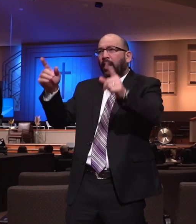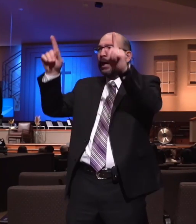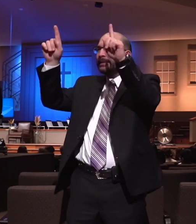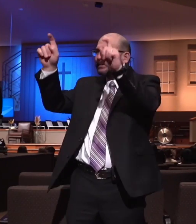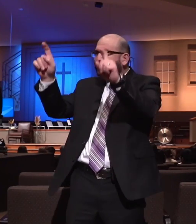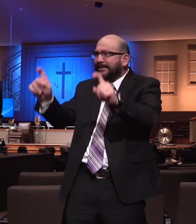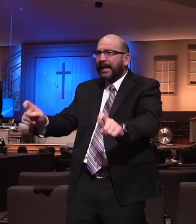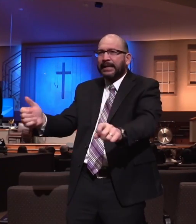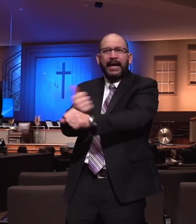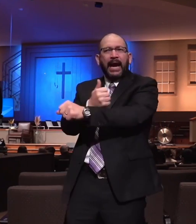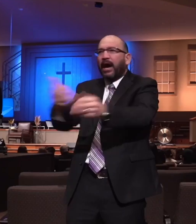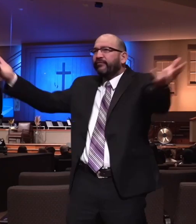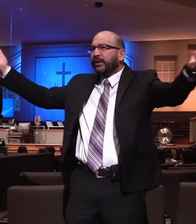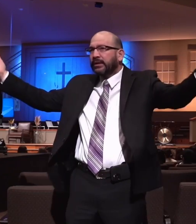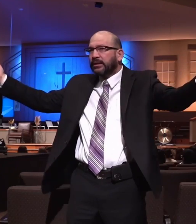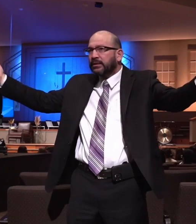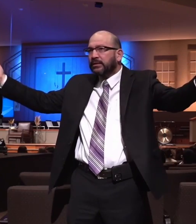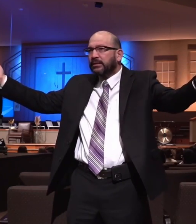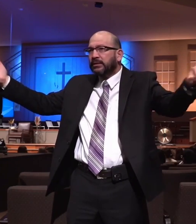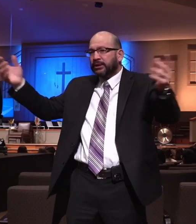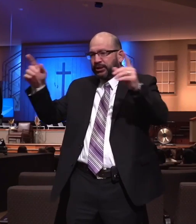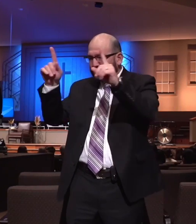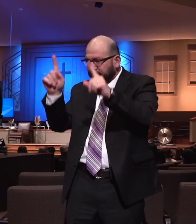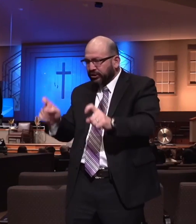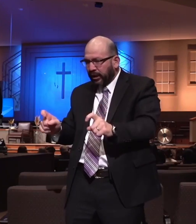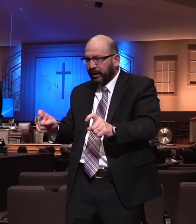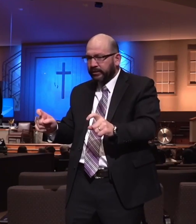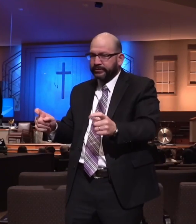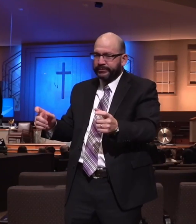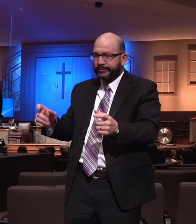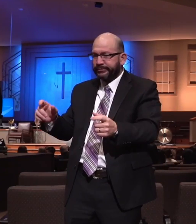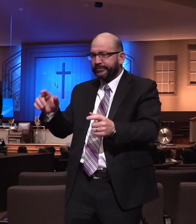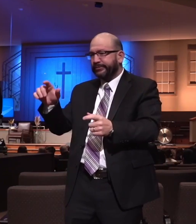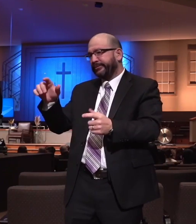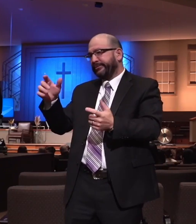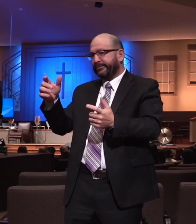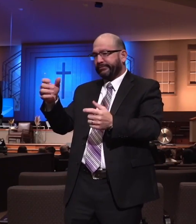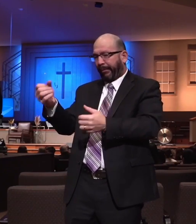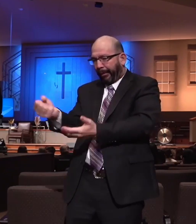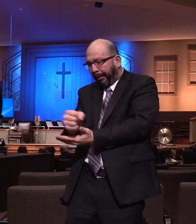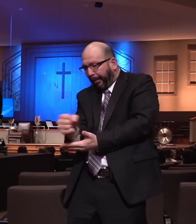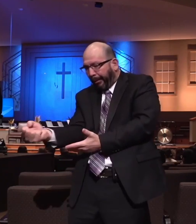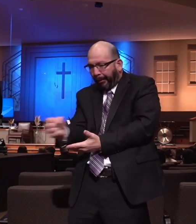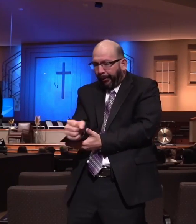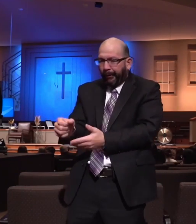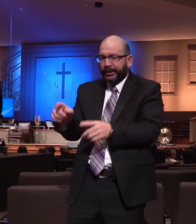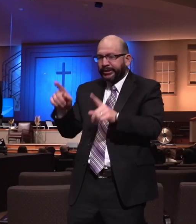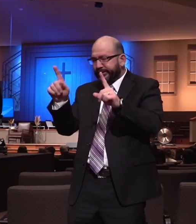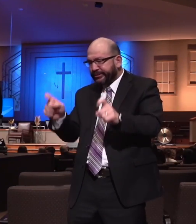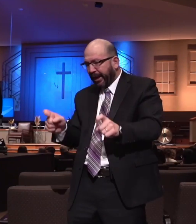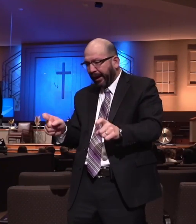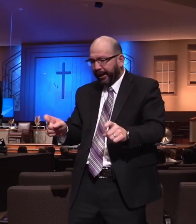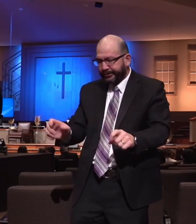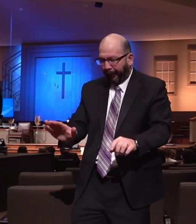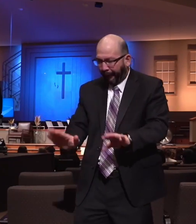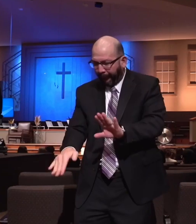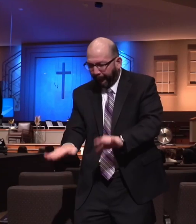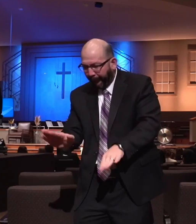They test and test and test. And many men in this room, it's been their responsibility at times to say, this